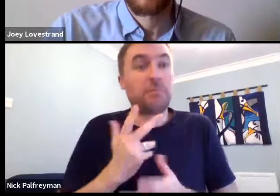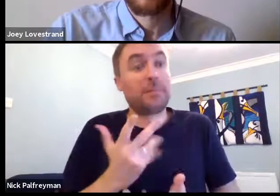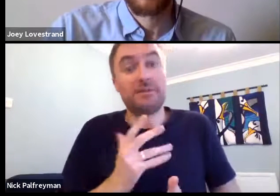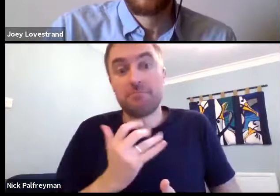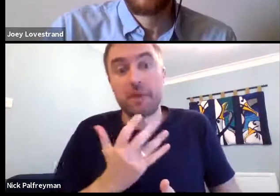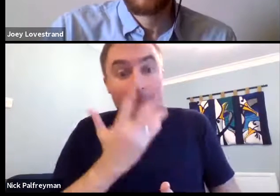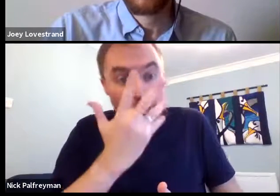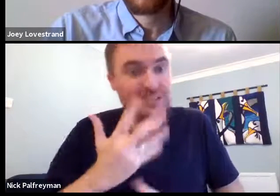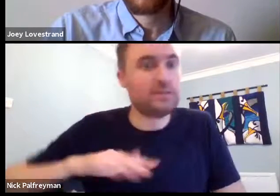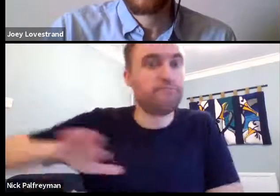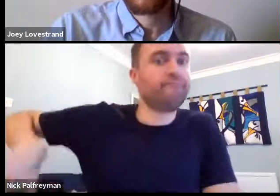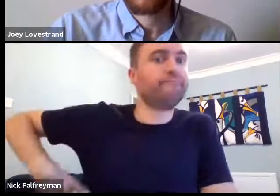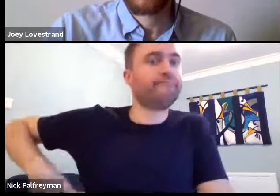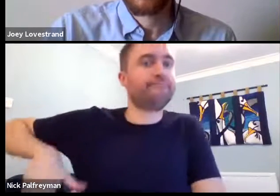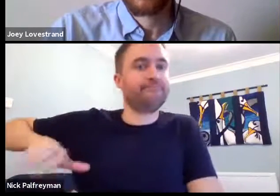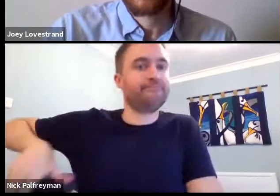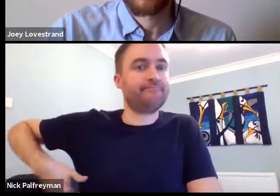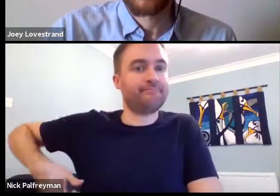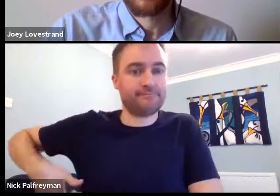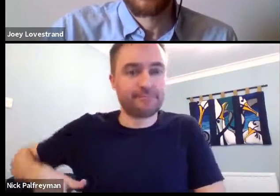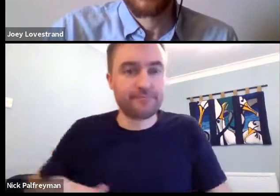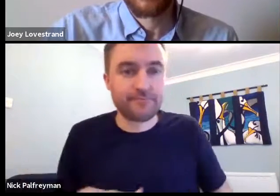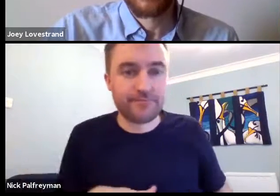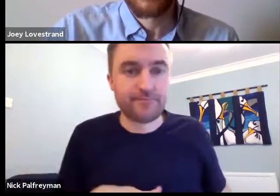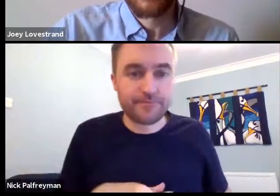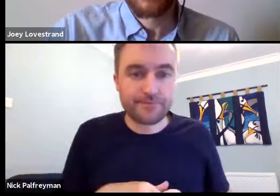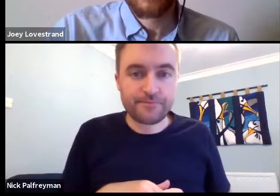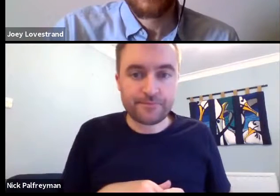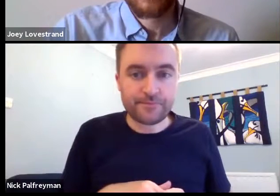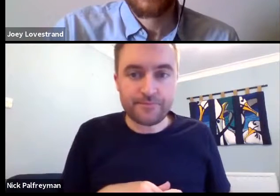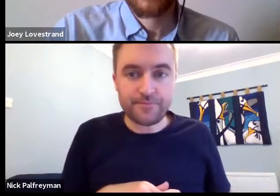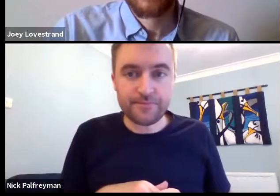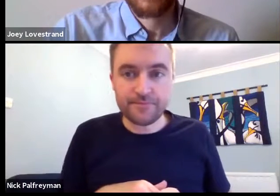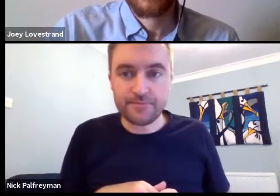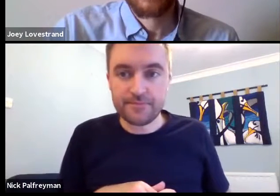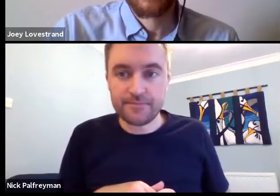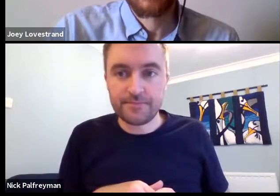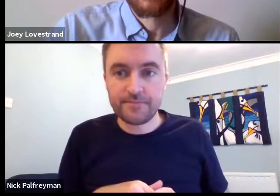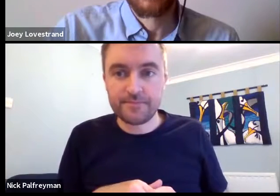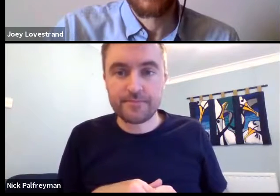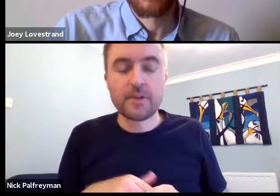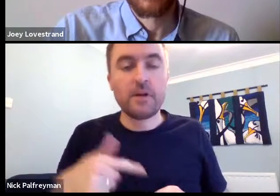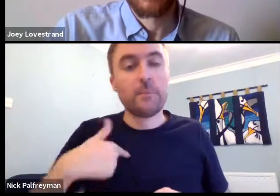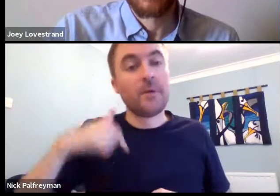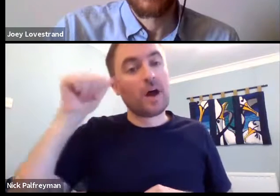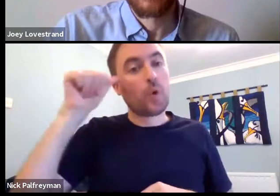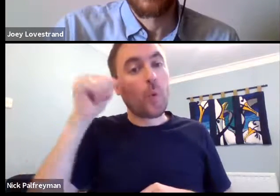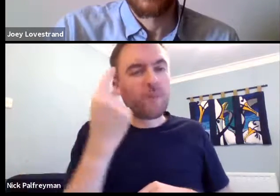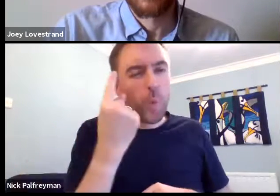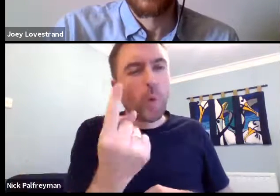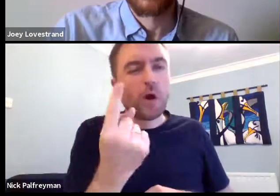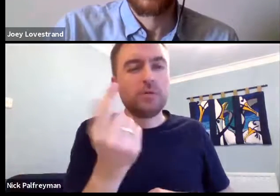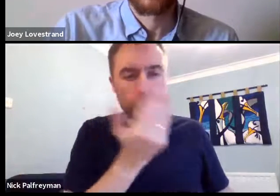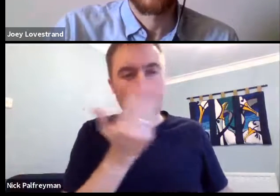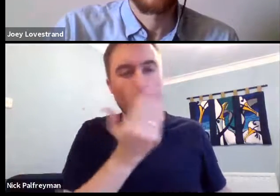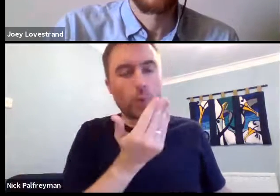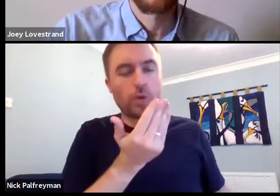stupid or, you know, and they might be embarrassed. They might not want them to go out into public. So